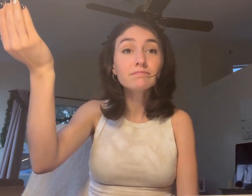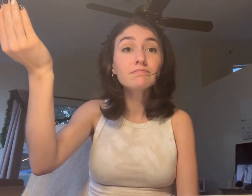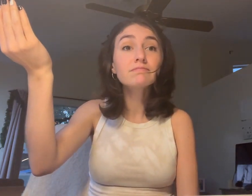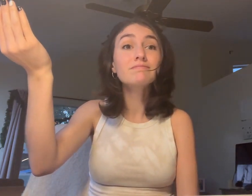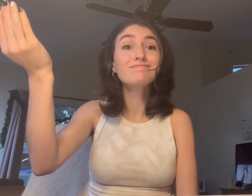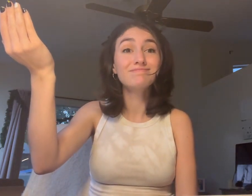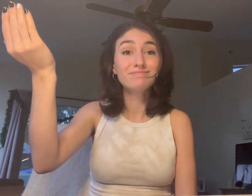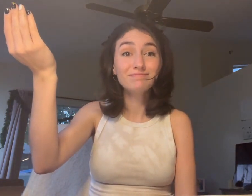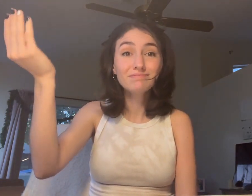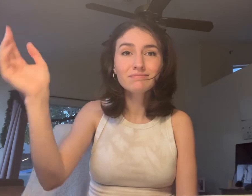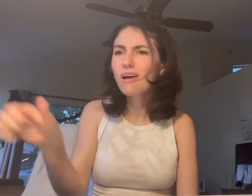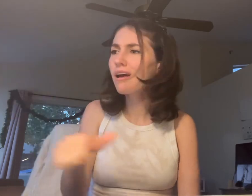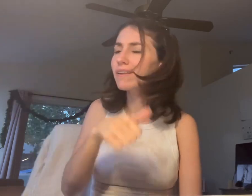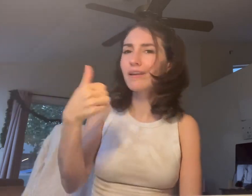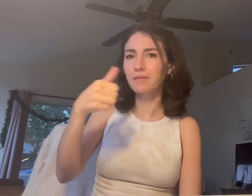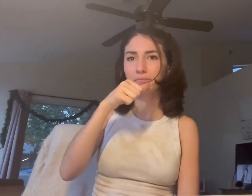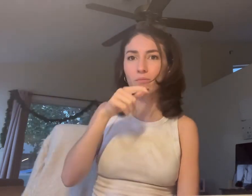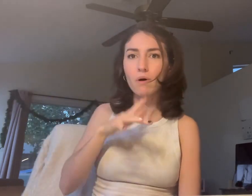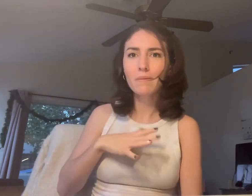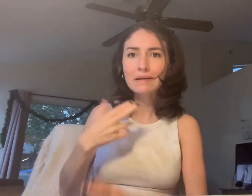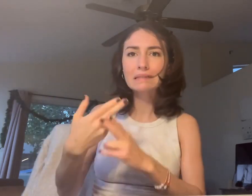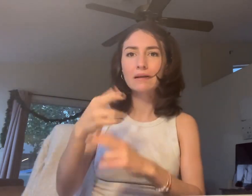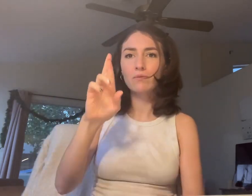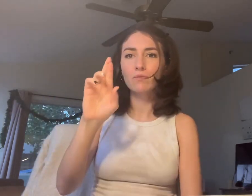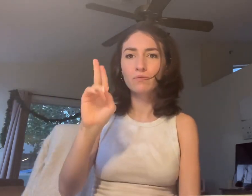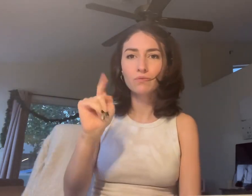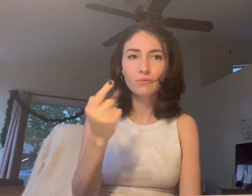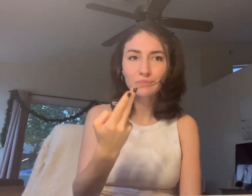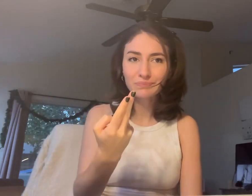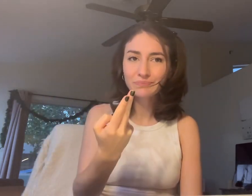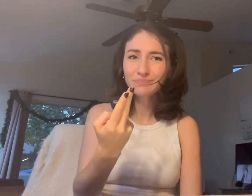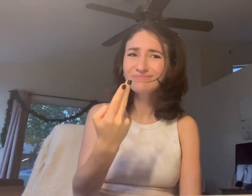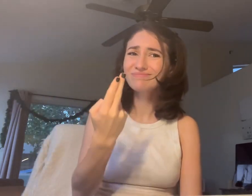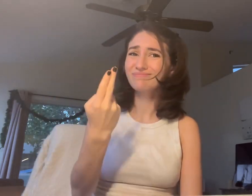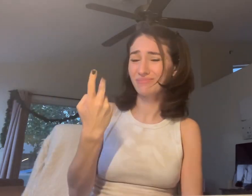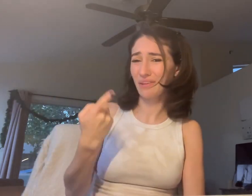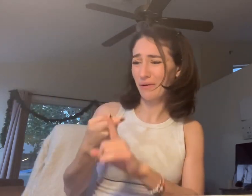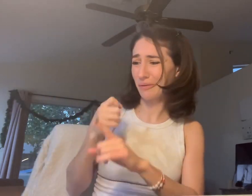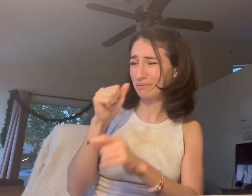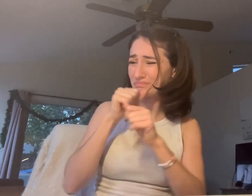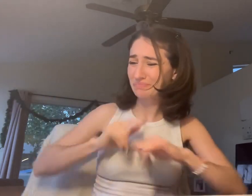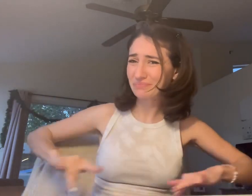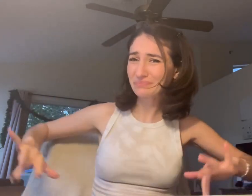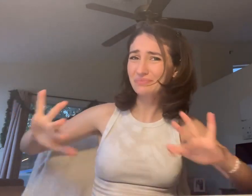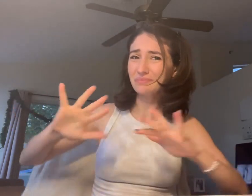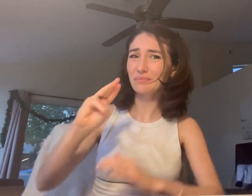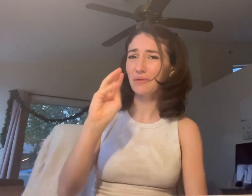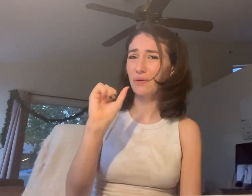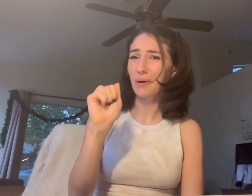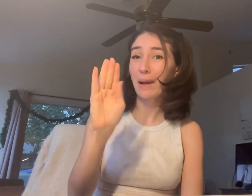And then there was another woman named Ruth. She was from the land of Moab.